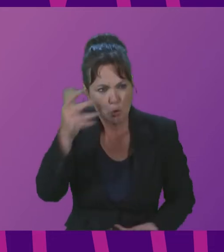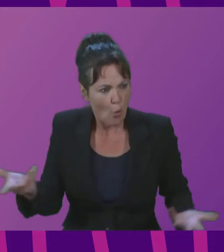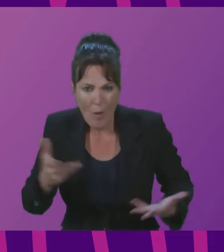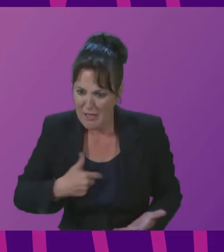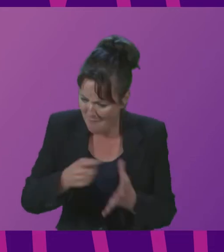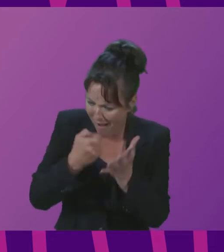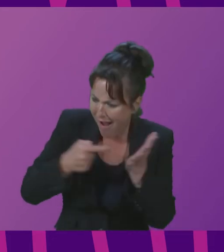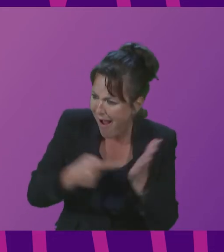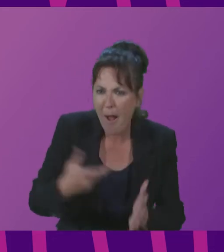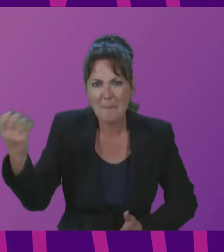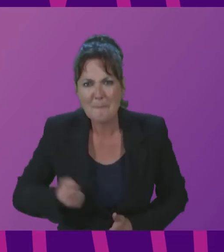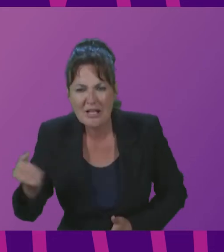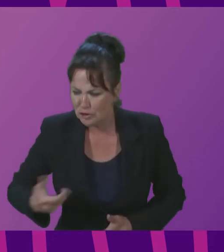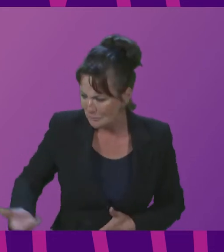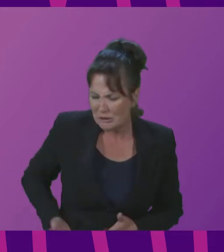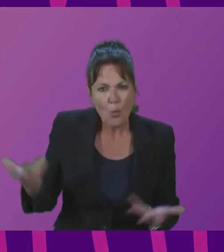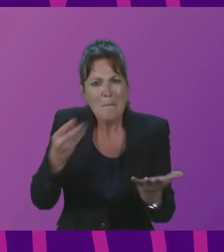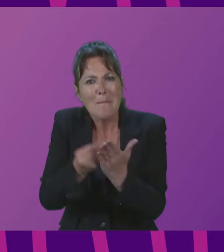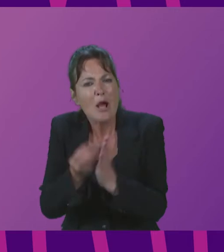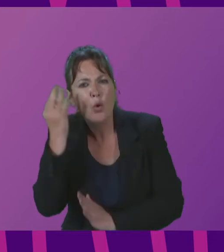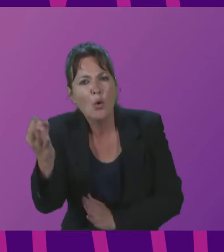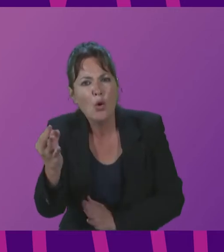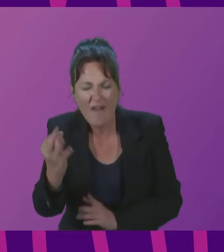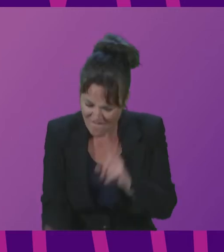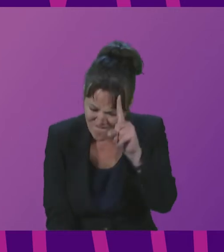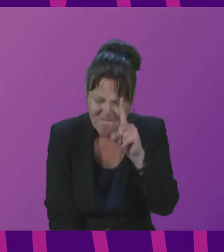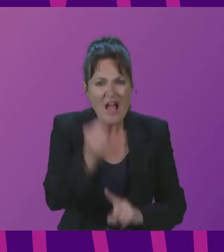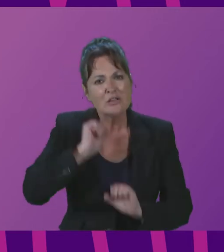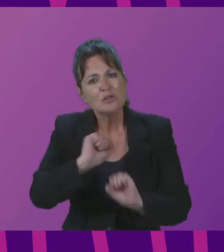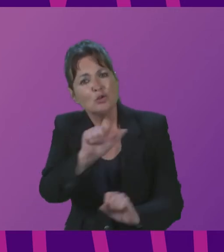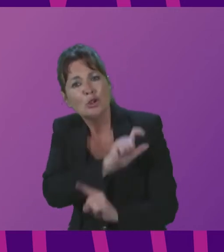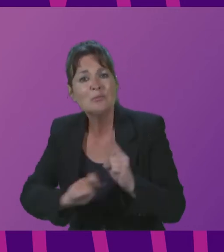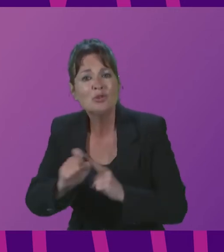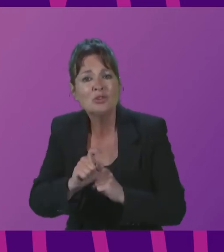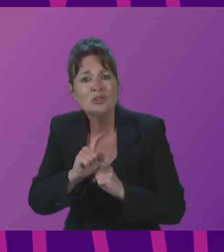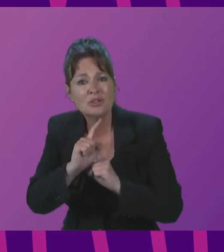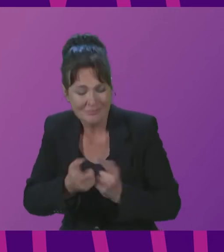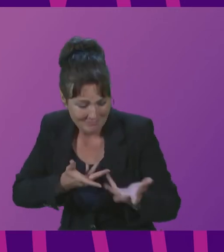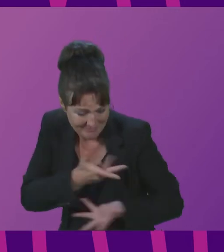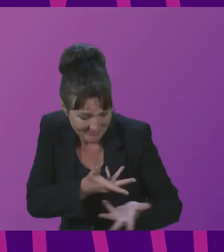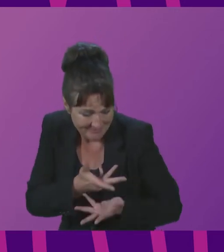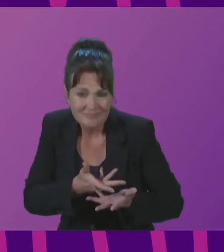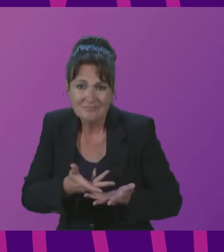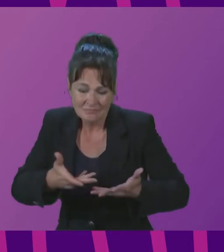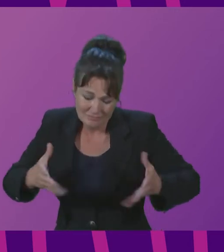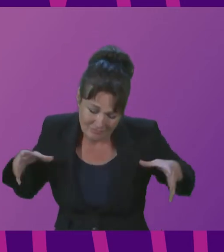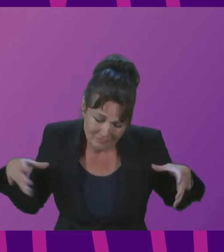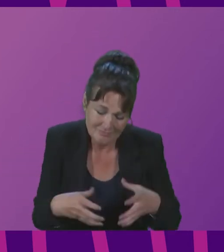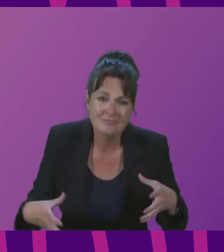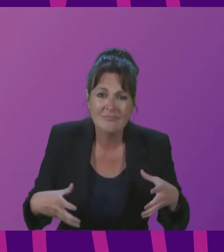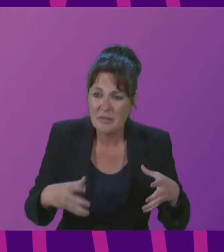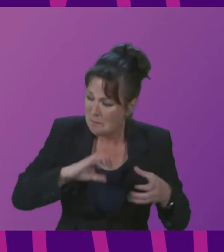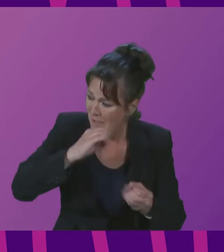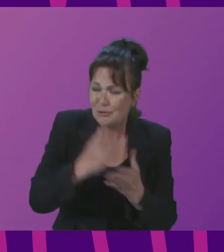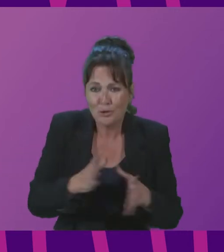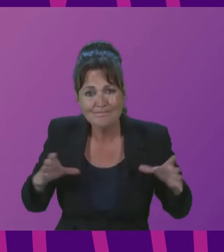art where is it coming from where is it going find your community feed your community resource your community call